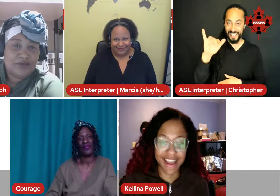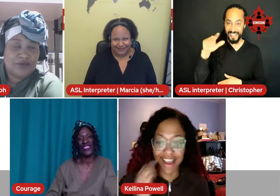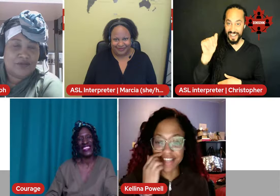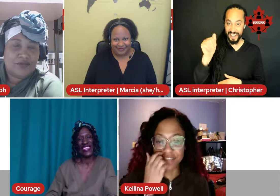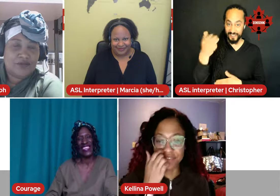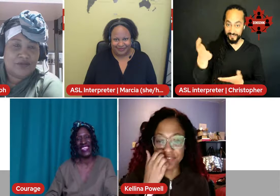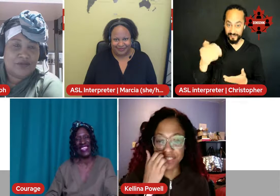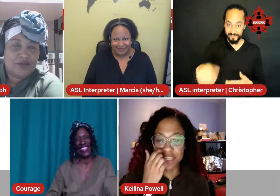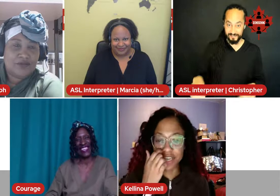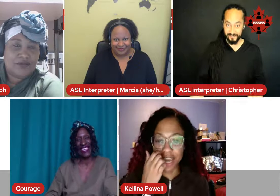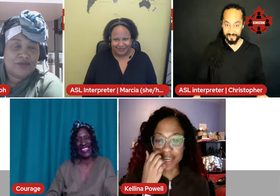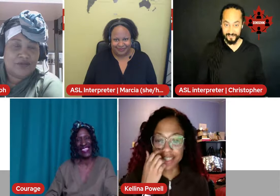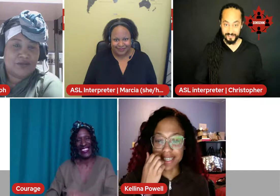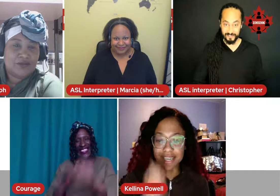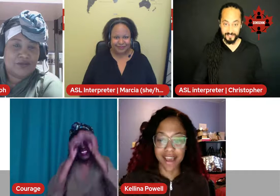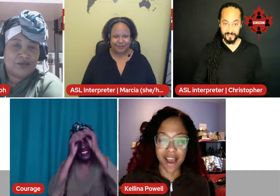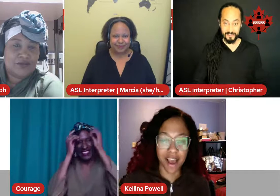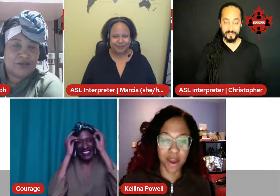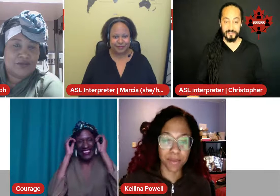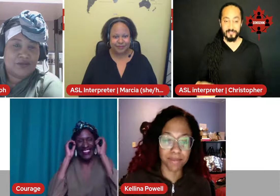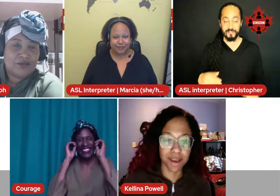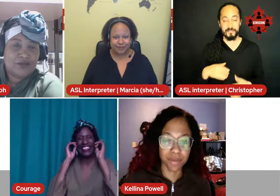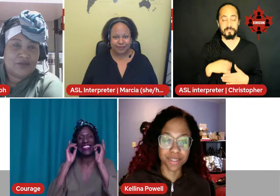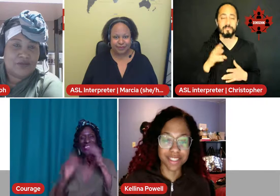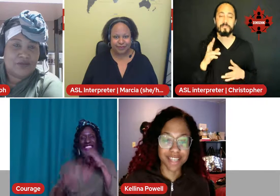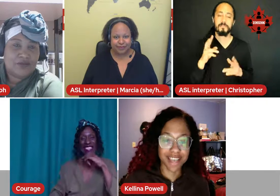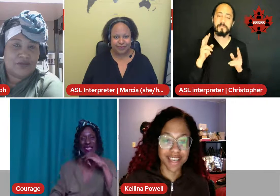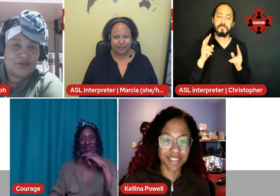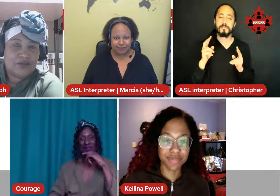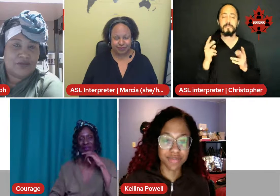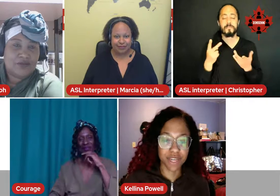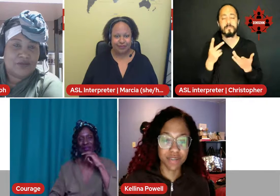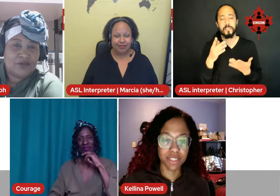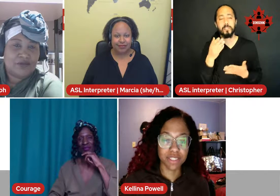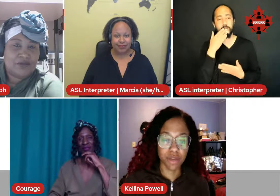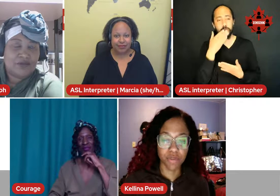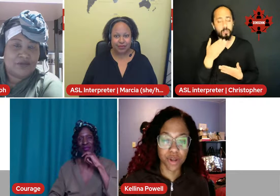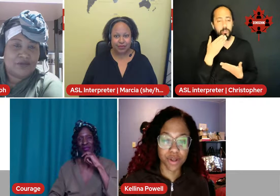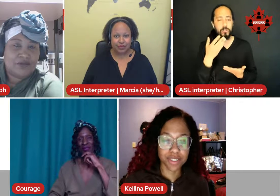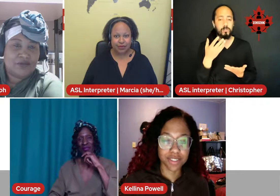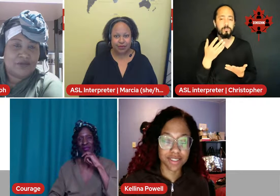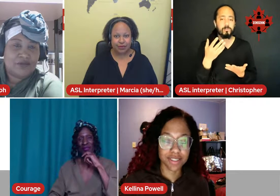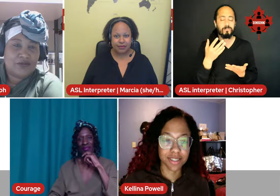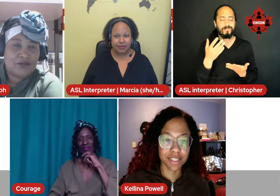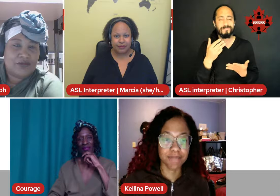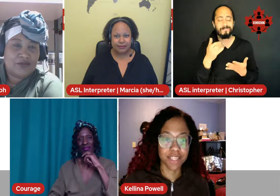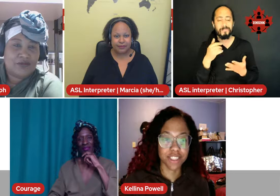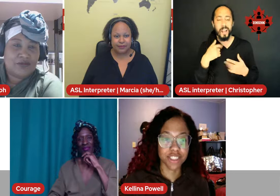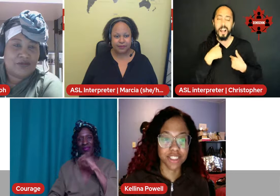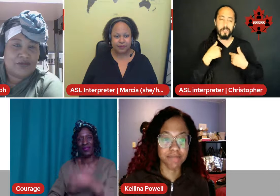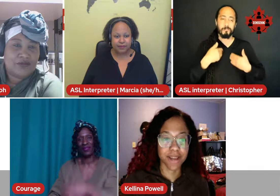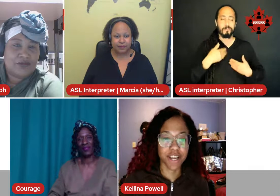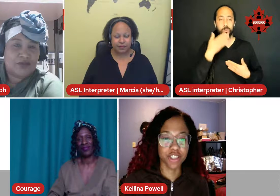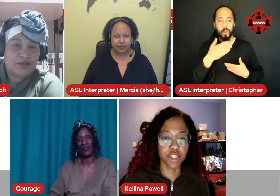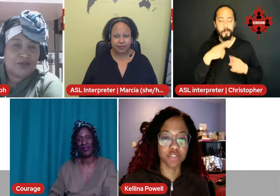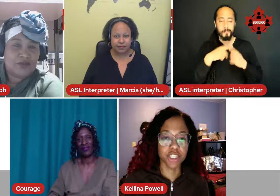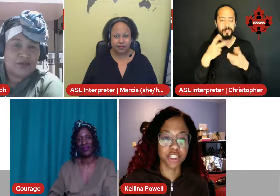It's really good. I would say it's very difficult, especially my younger generation.